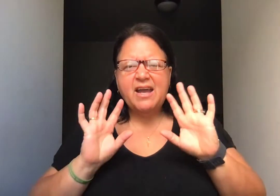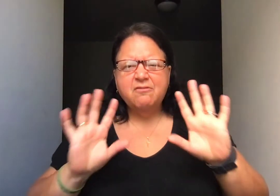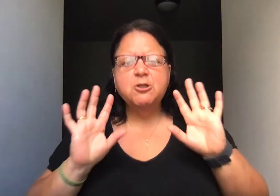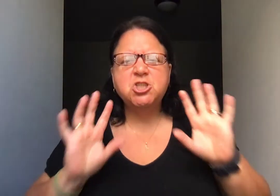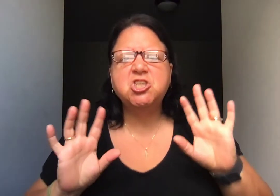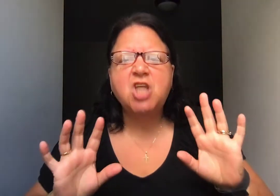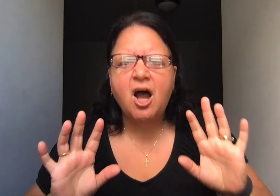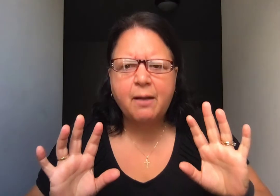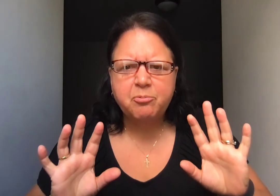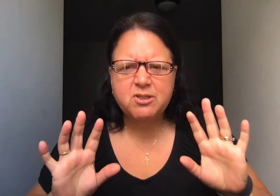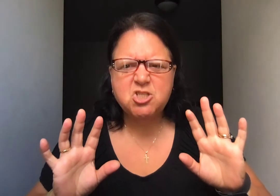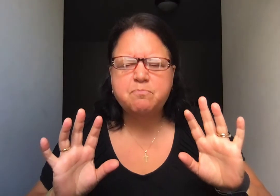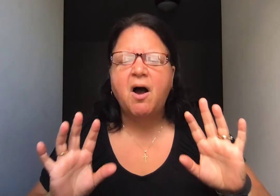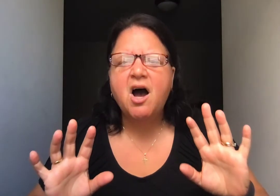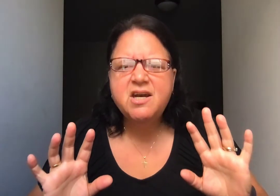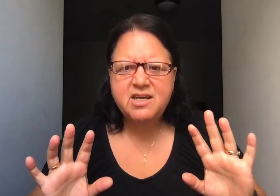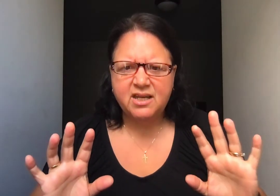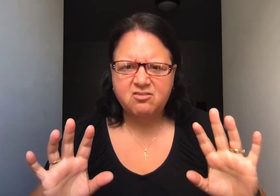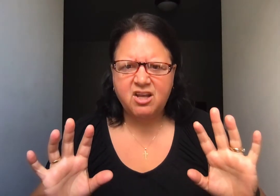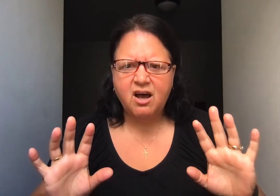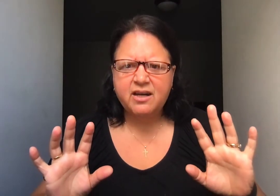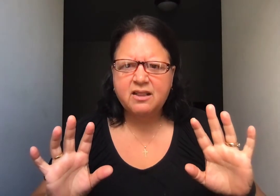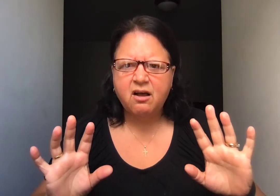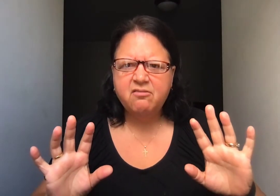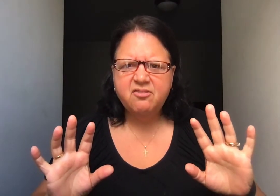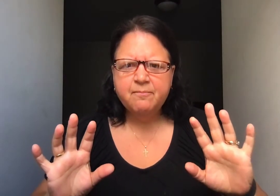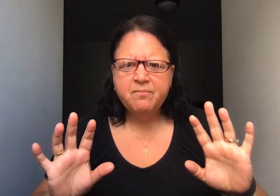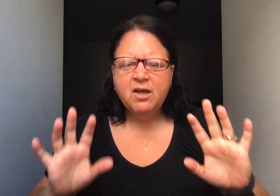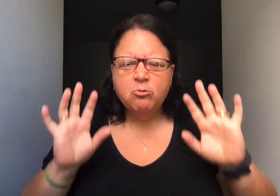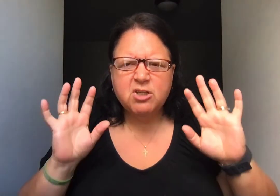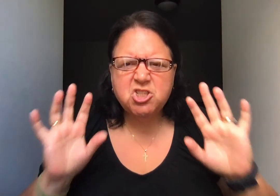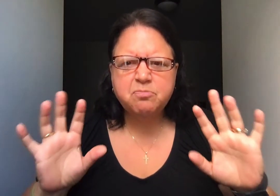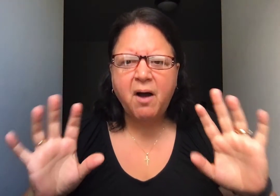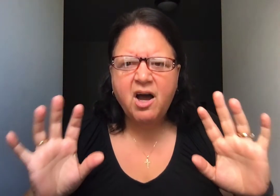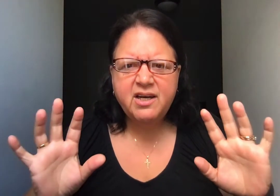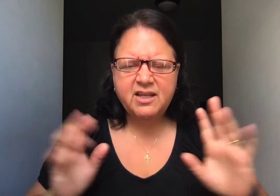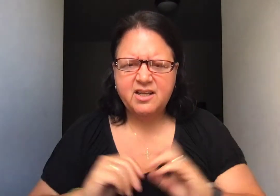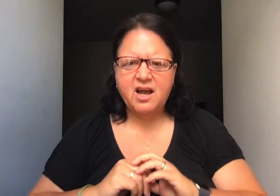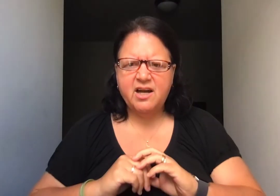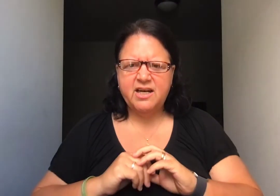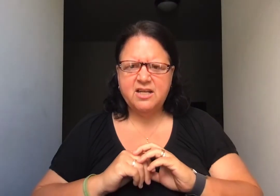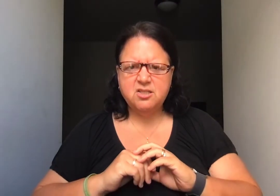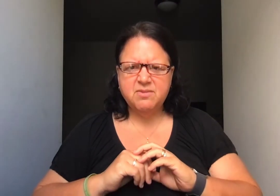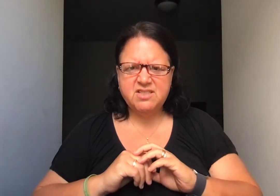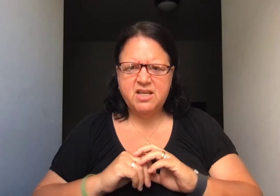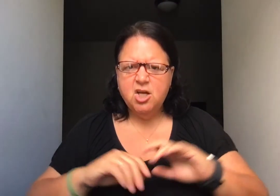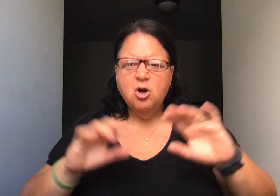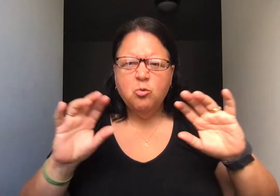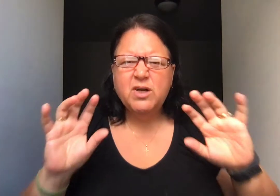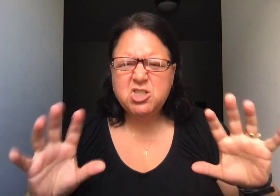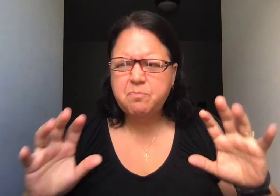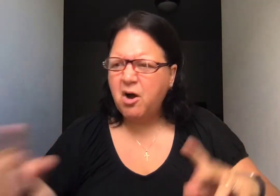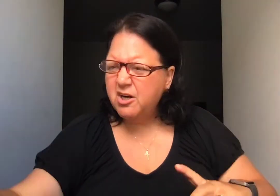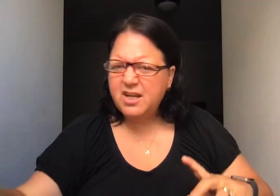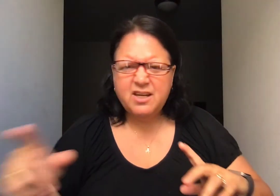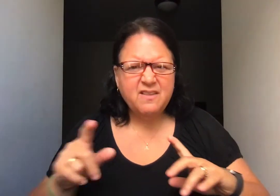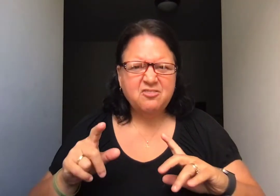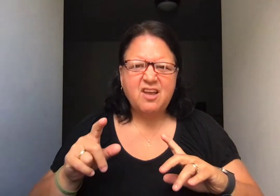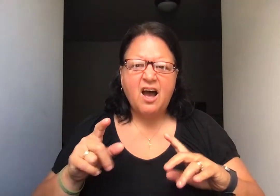ever stop responding to God in love, responding to God in intimacy, responding to this God